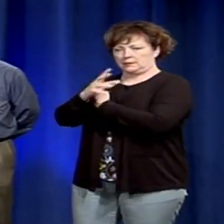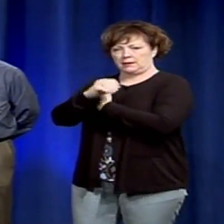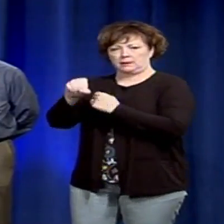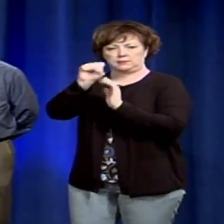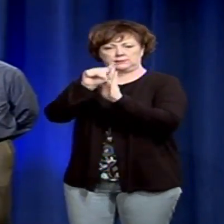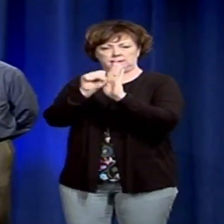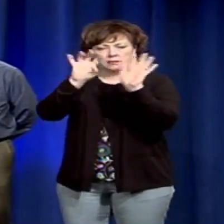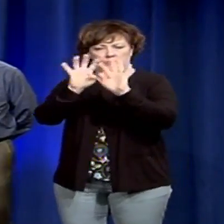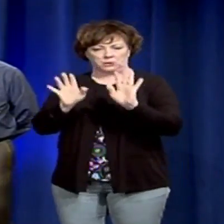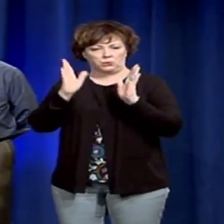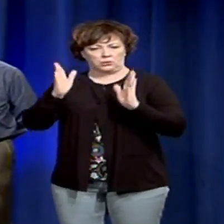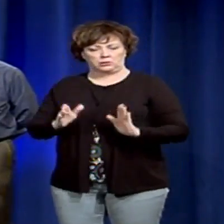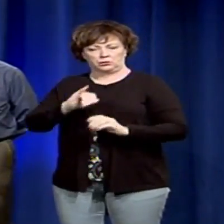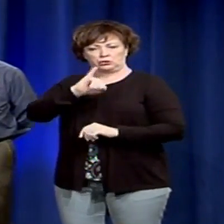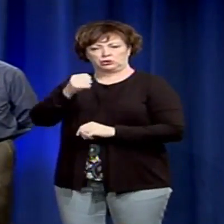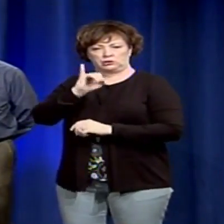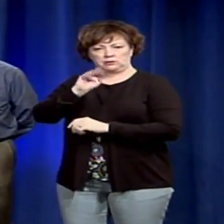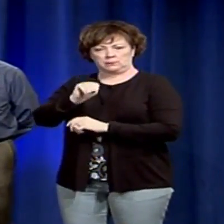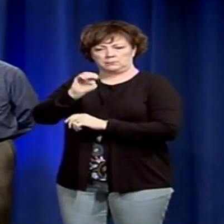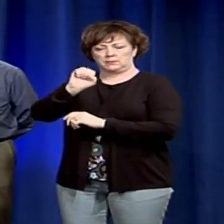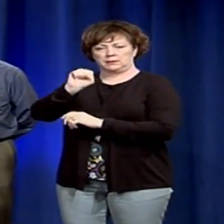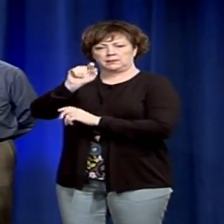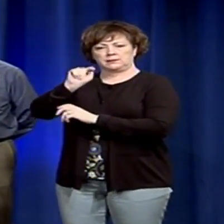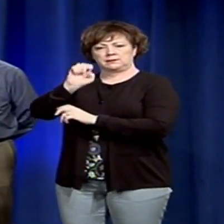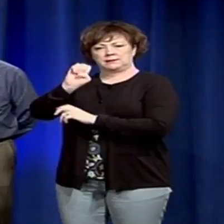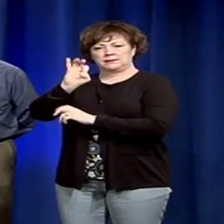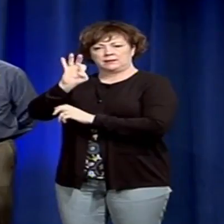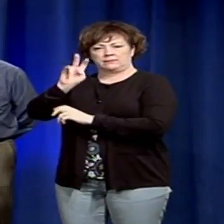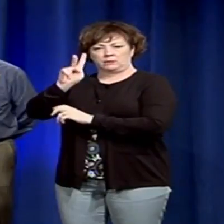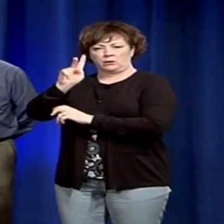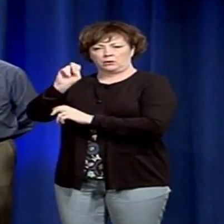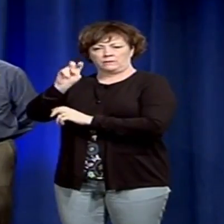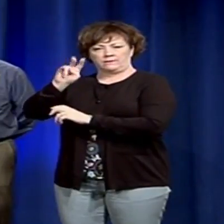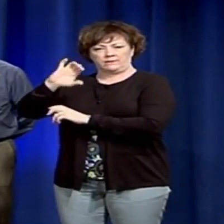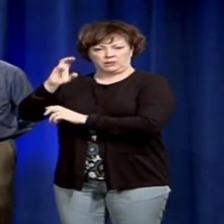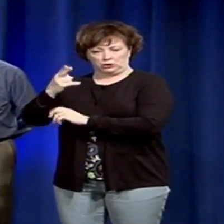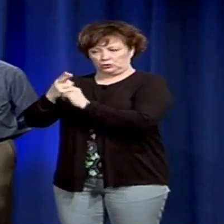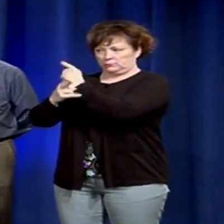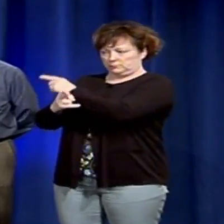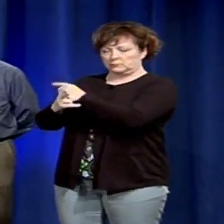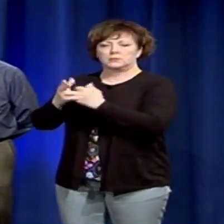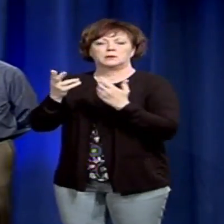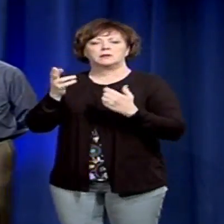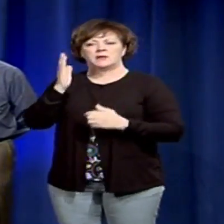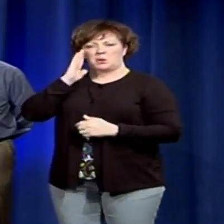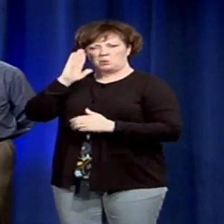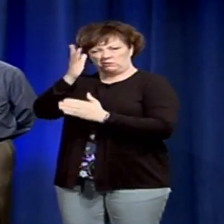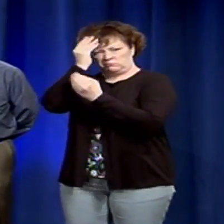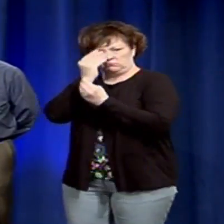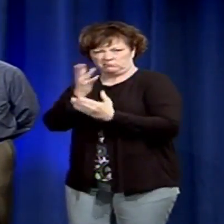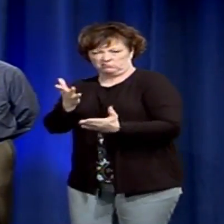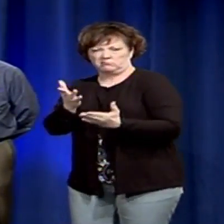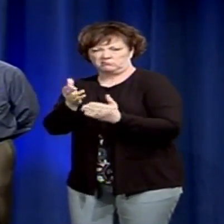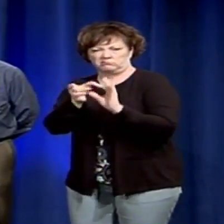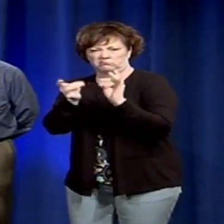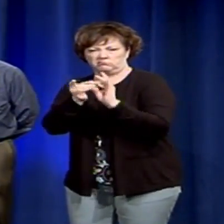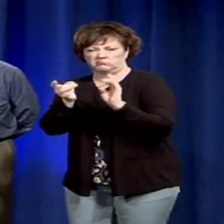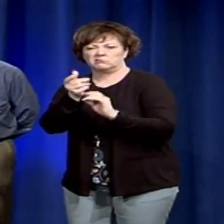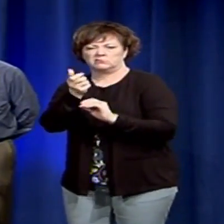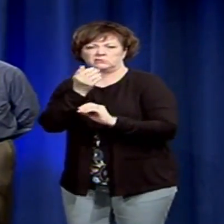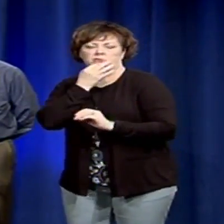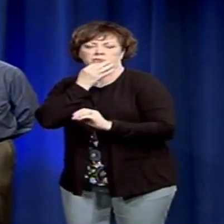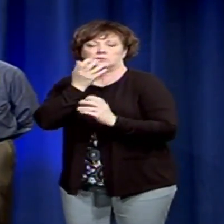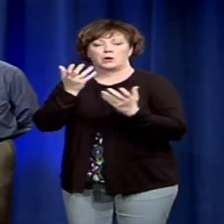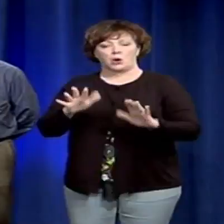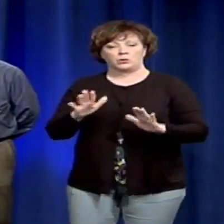will both provide an update momentarily. We've already had some extended, we've already endured some severe weather already